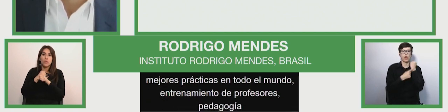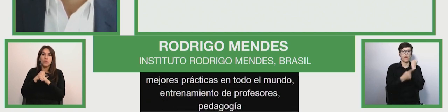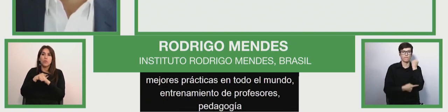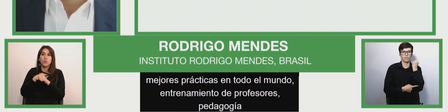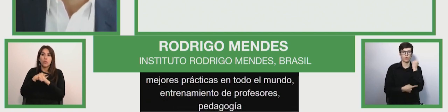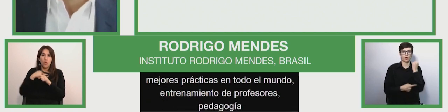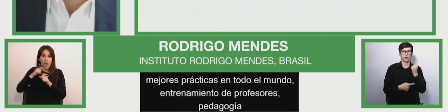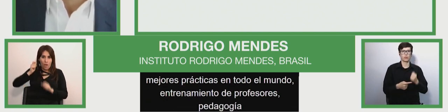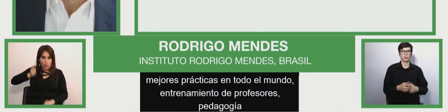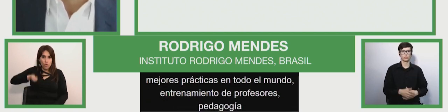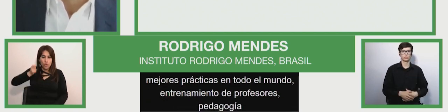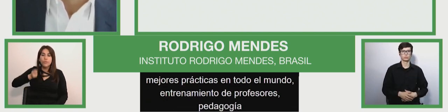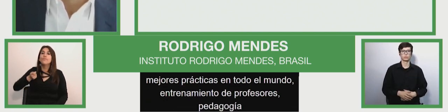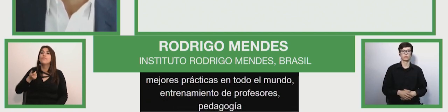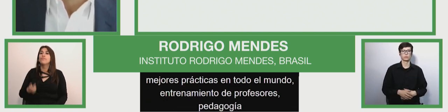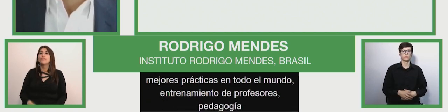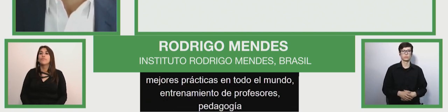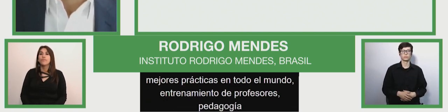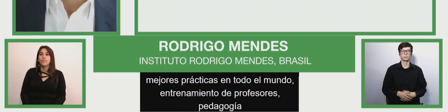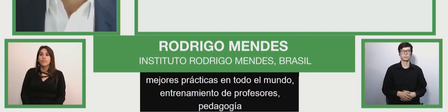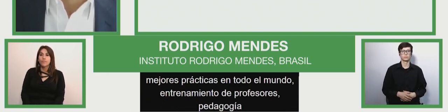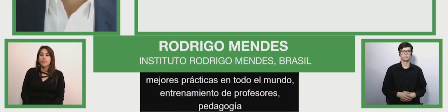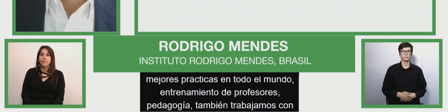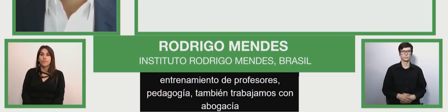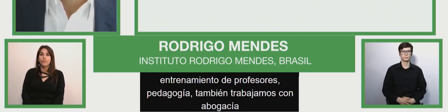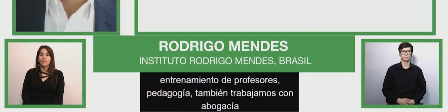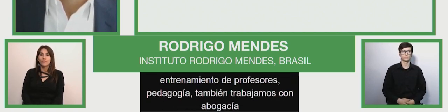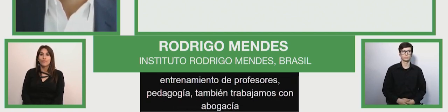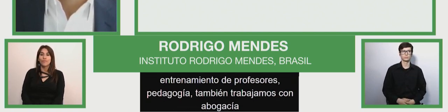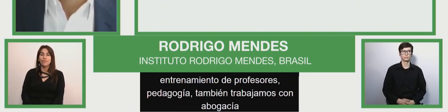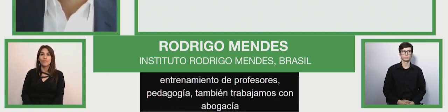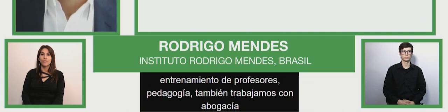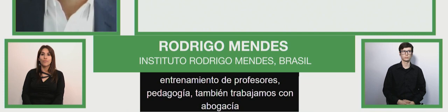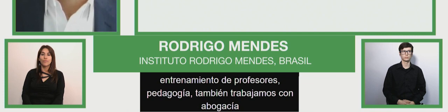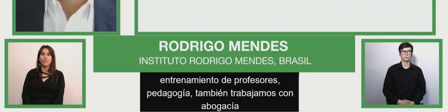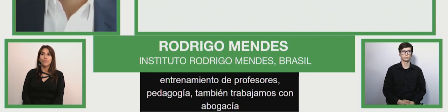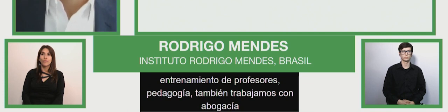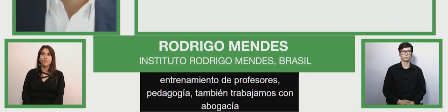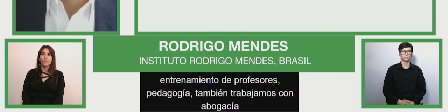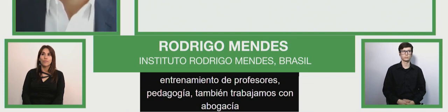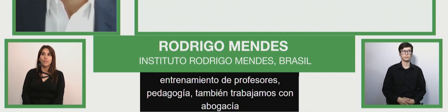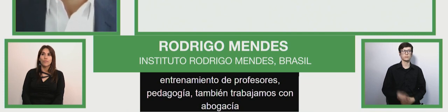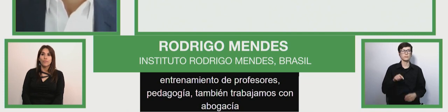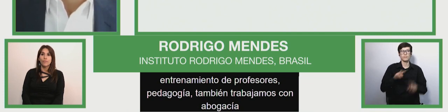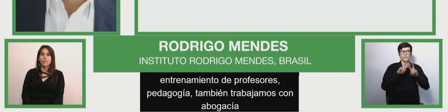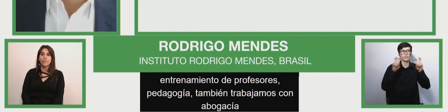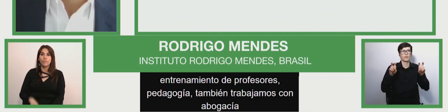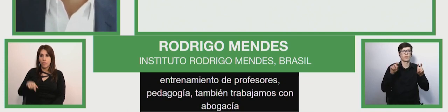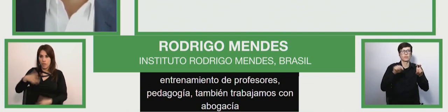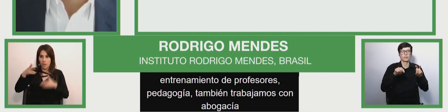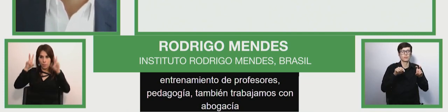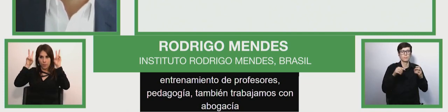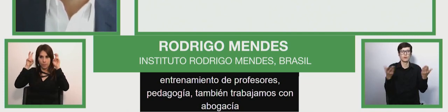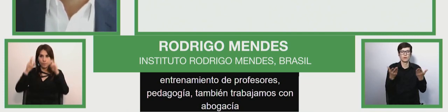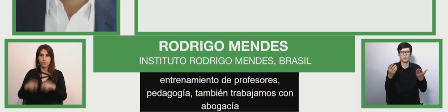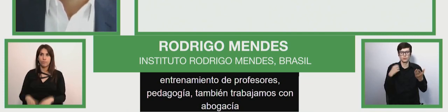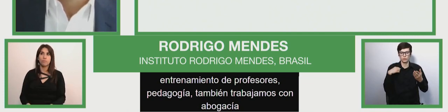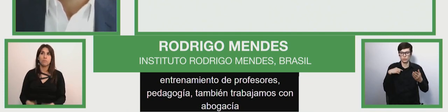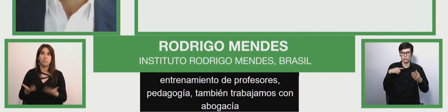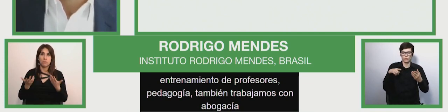de educación en mainstream schools advocacy, with